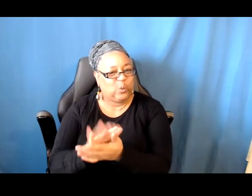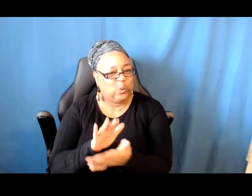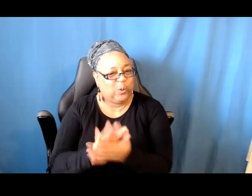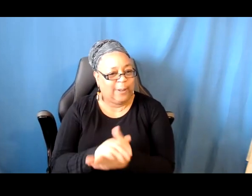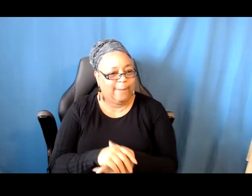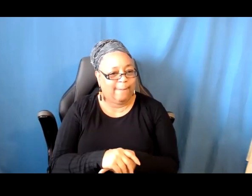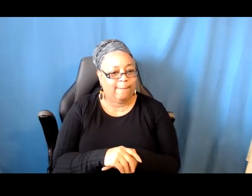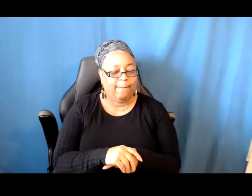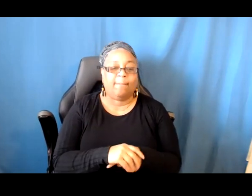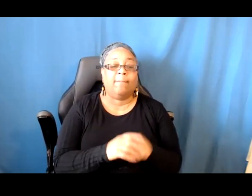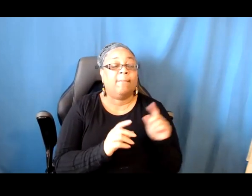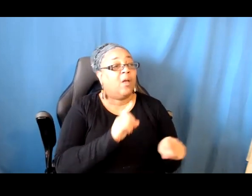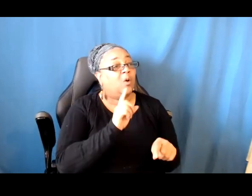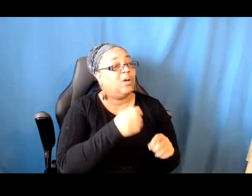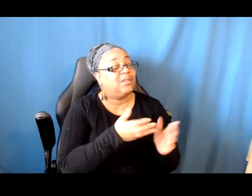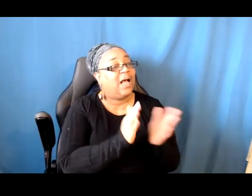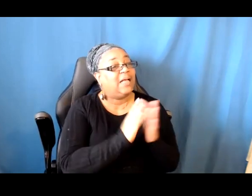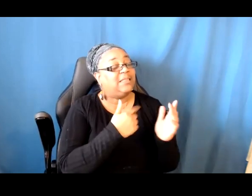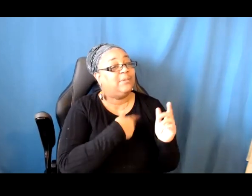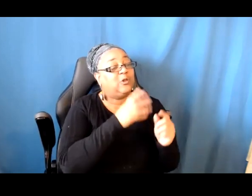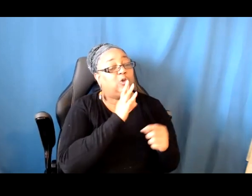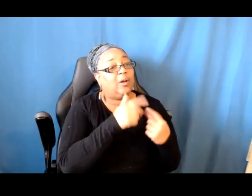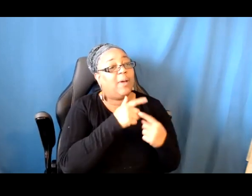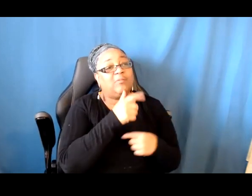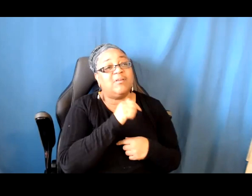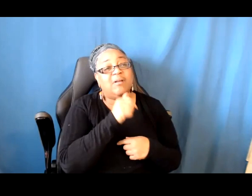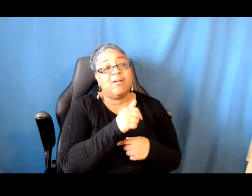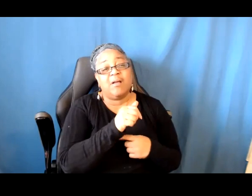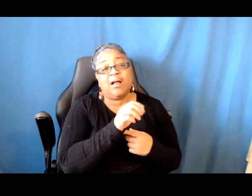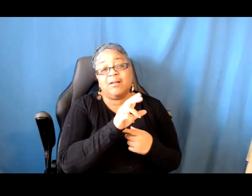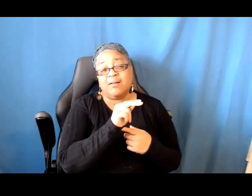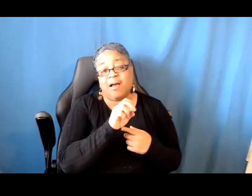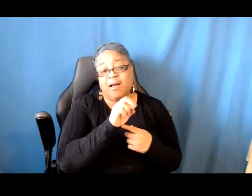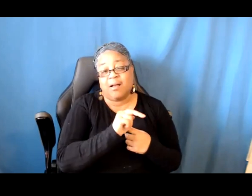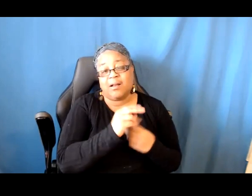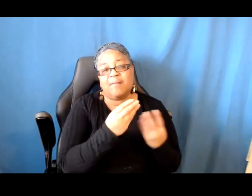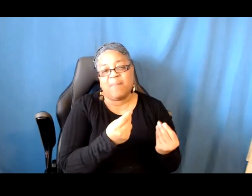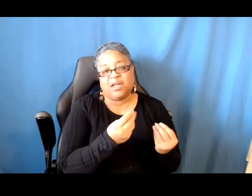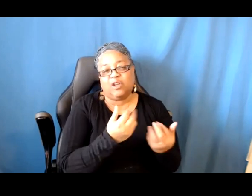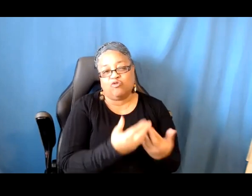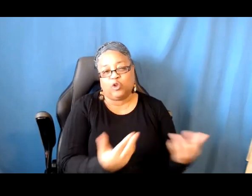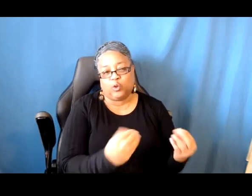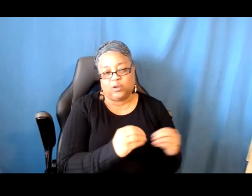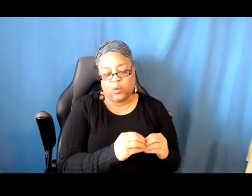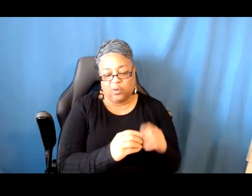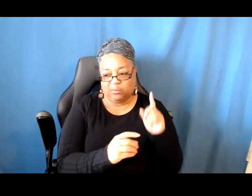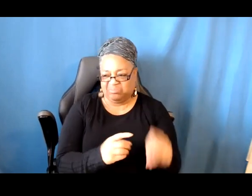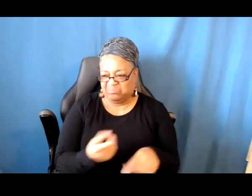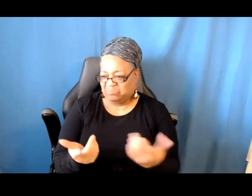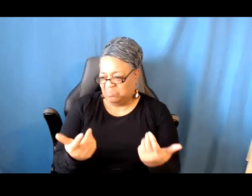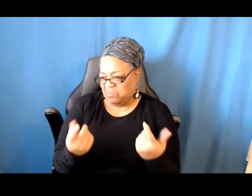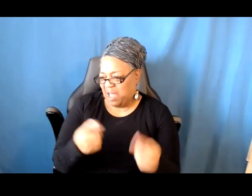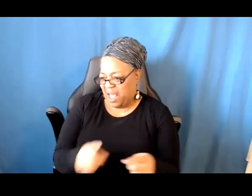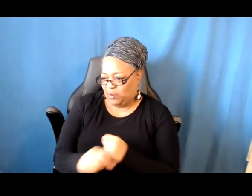Here's a question asking me to talk about the non-monetary resources a bit more, and I'm happy to elaborate. We are thinking a lot of creative capital